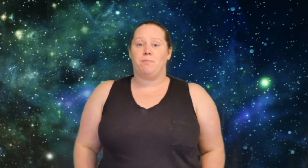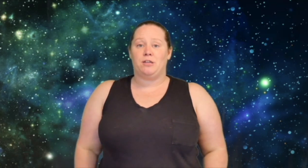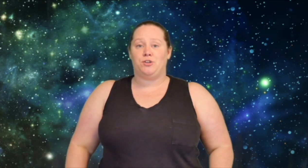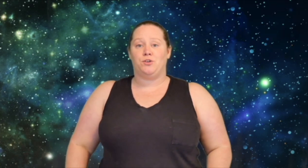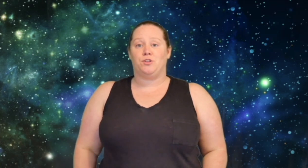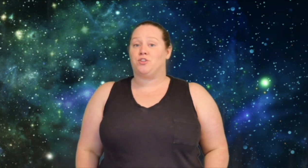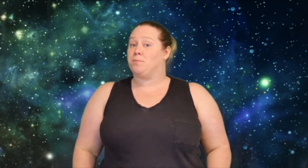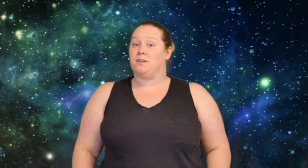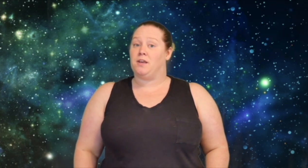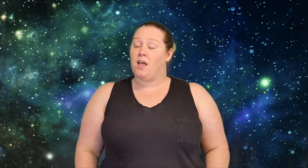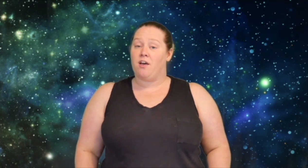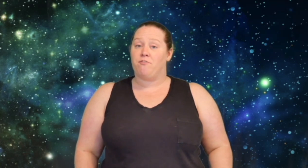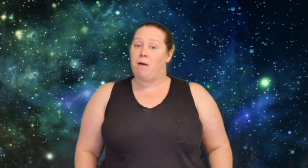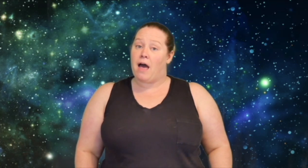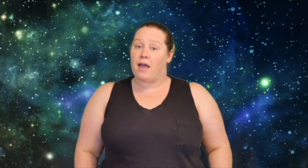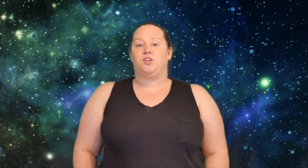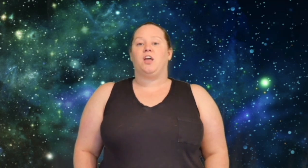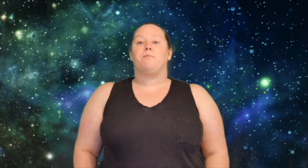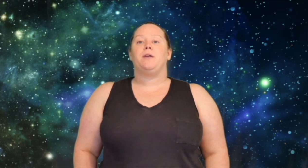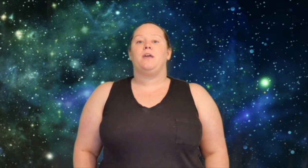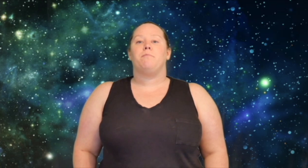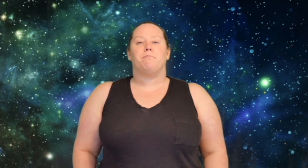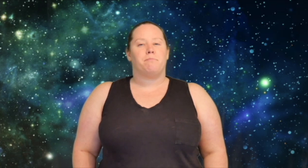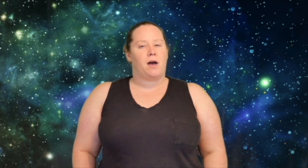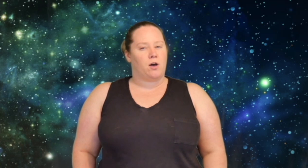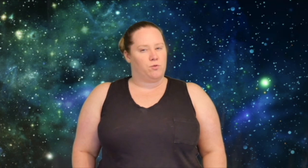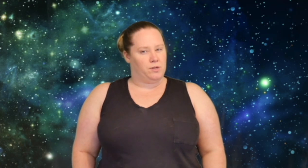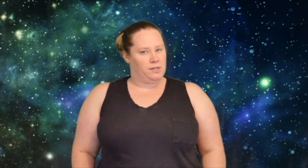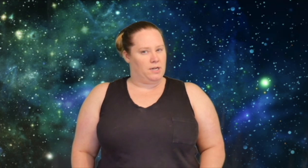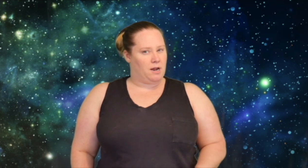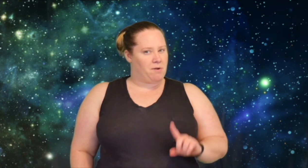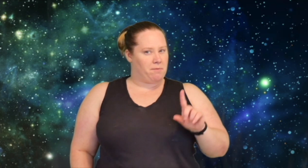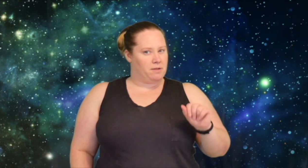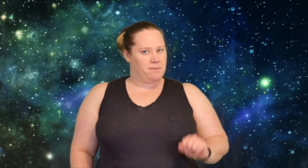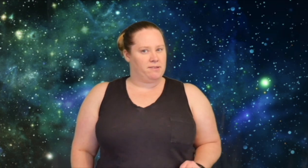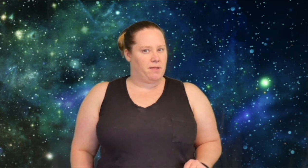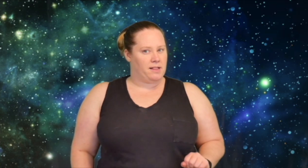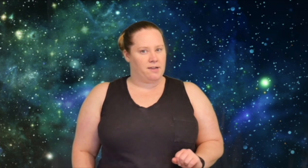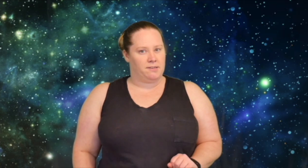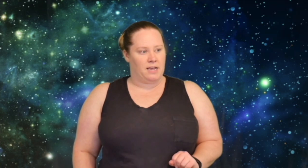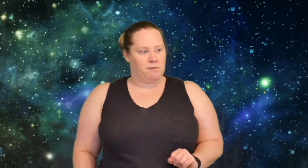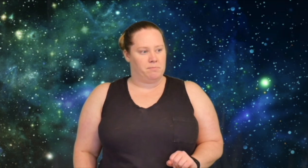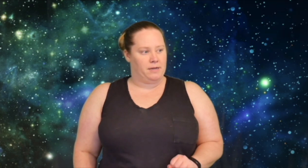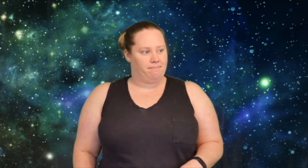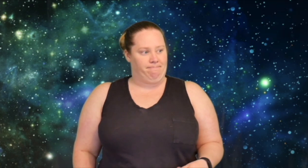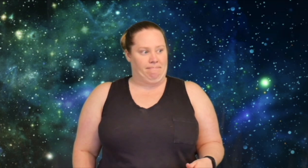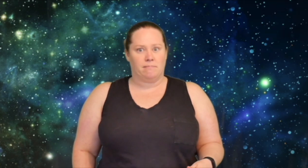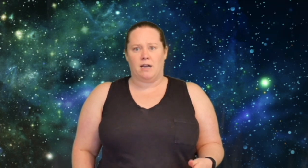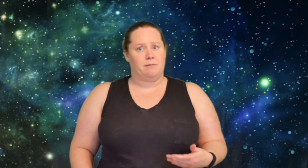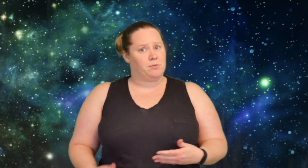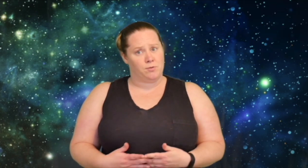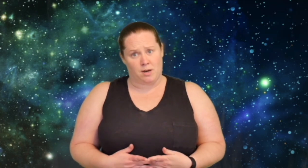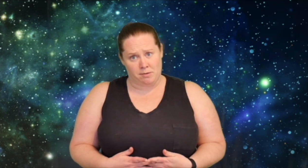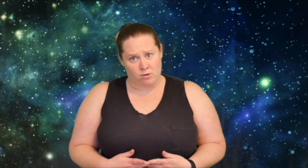into The Serpent and Dove by Shelby Mahouin. And I probably messed up a last name but I am so terribly sorry.